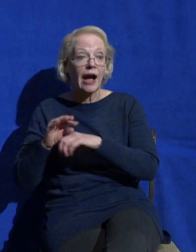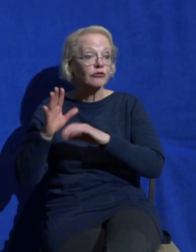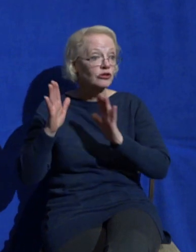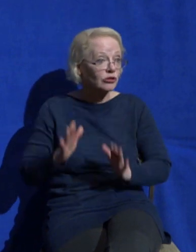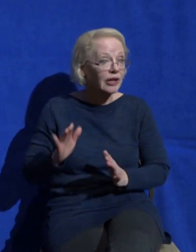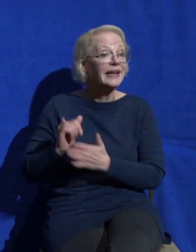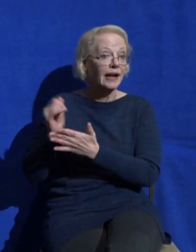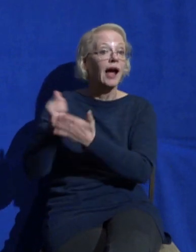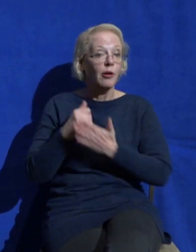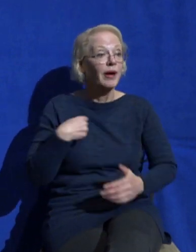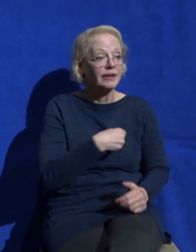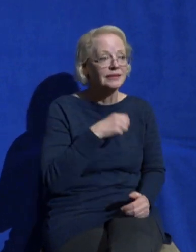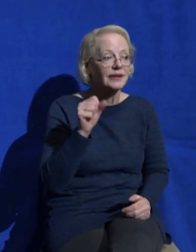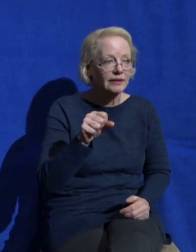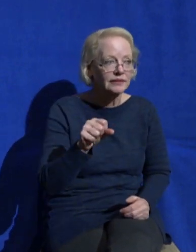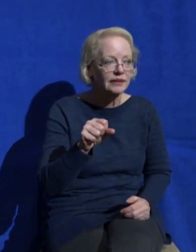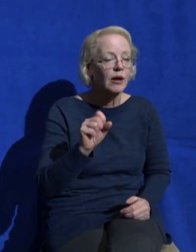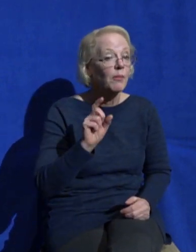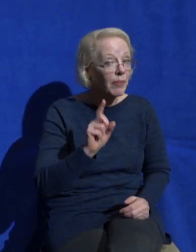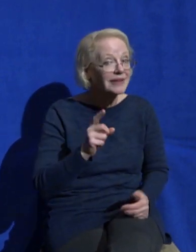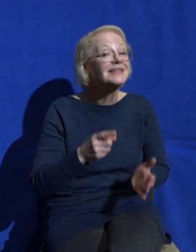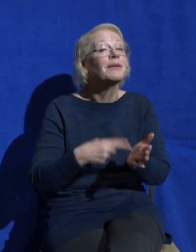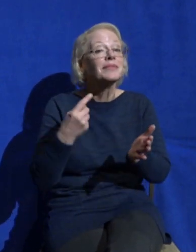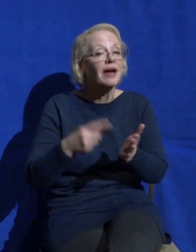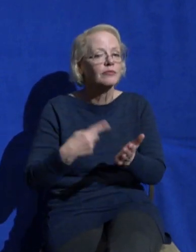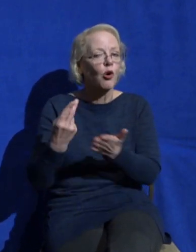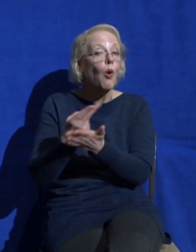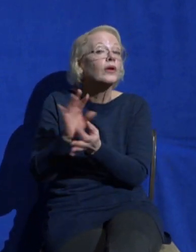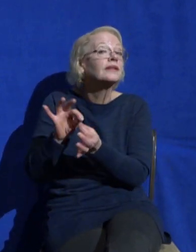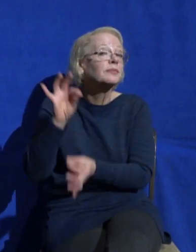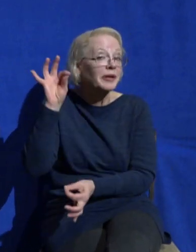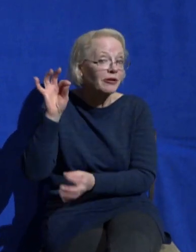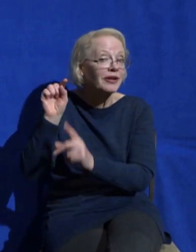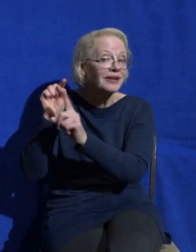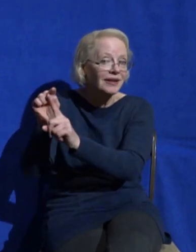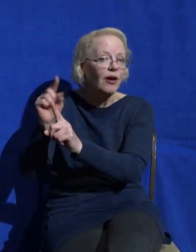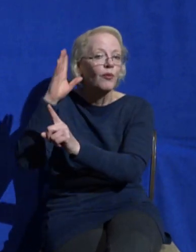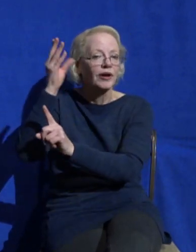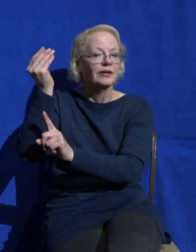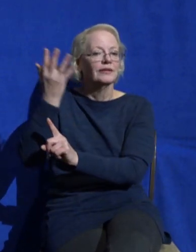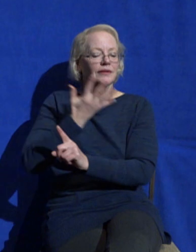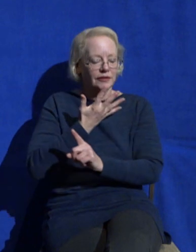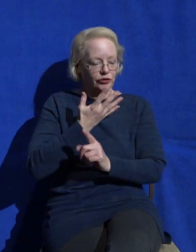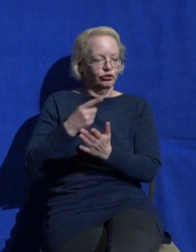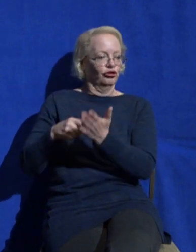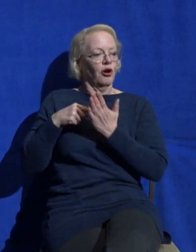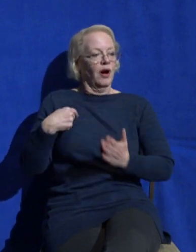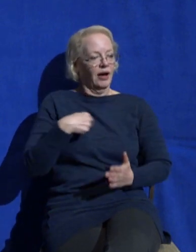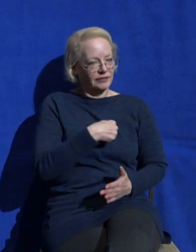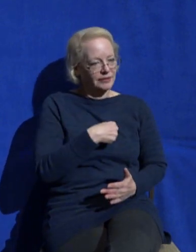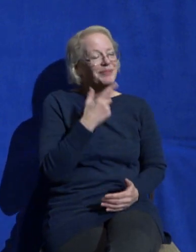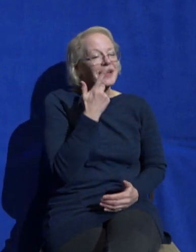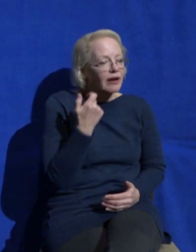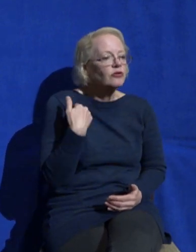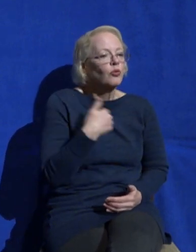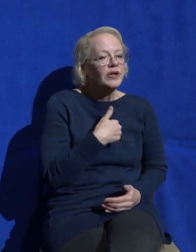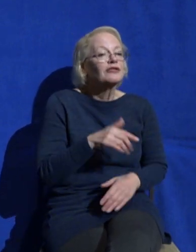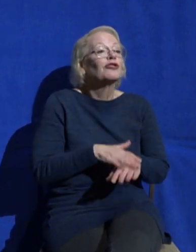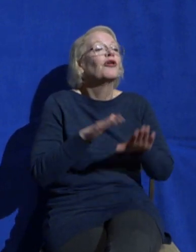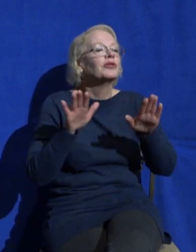sometimes the Holy Spirit will reveal some of these things to us as we slow down to hear from him so